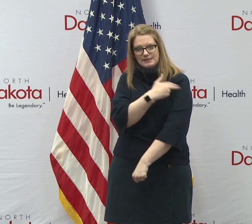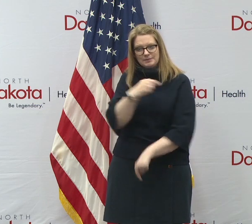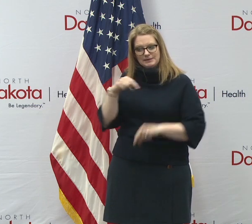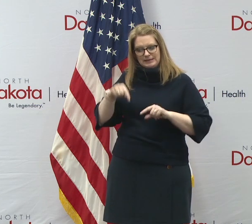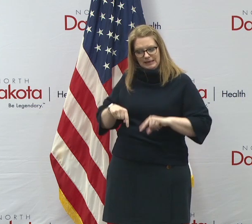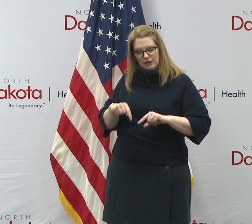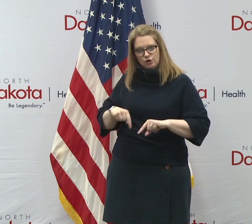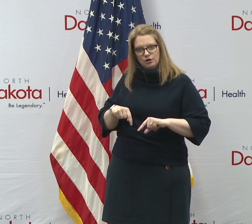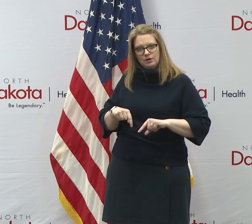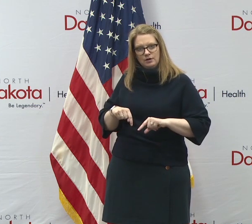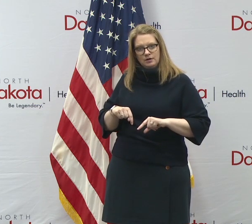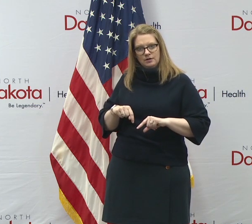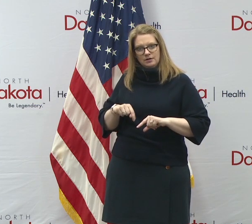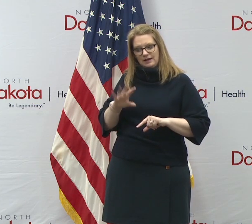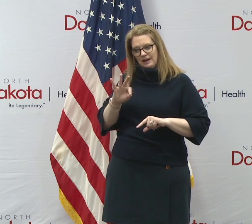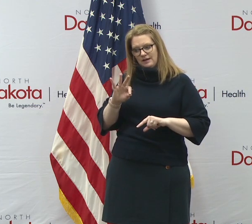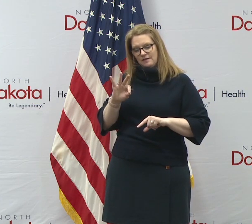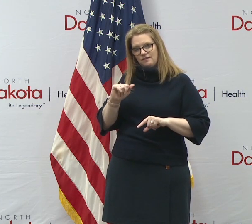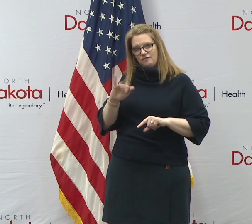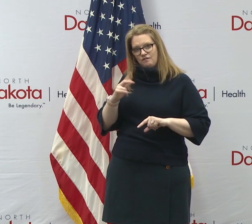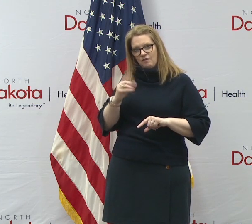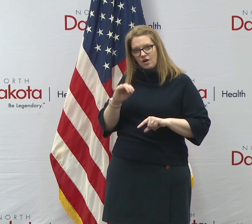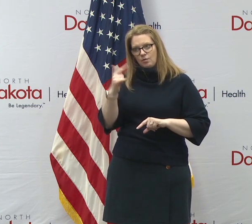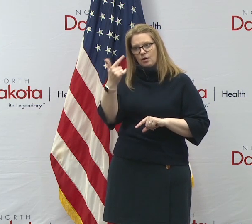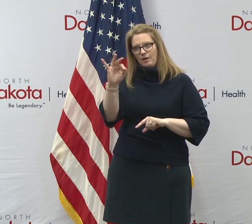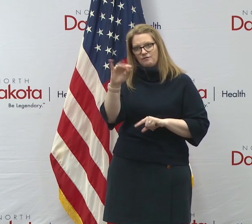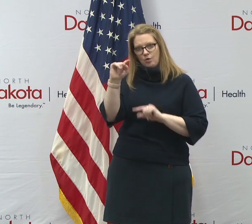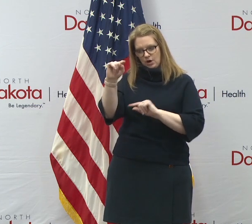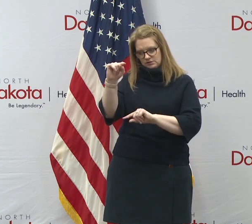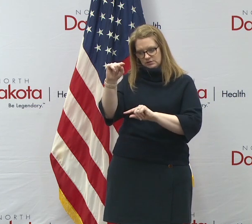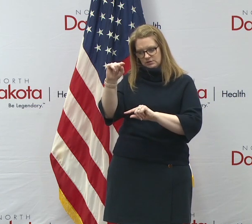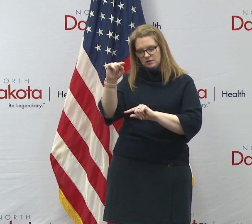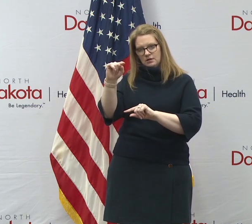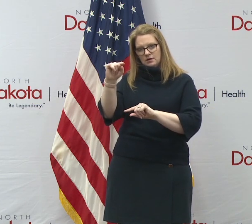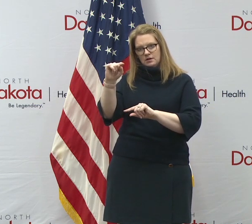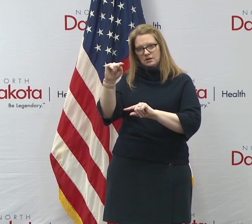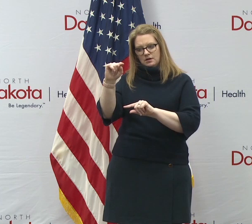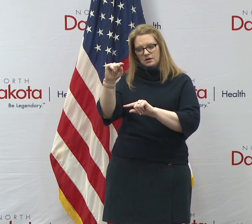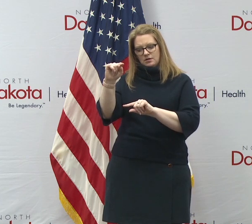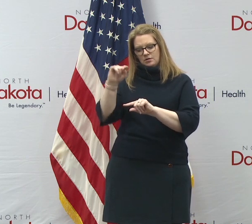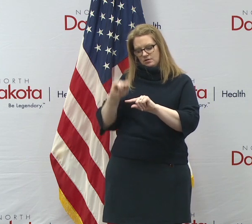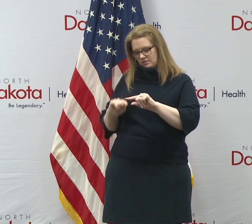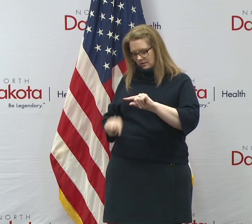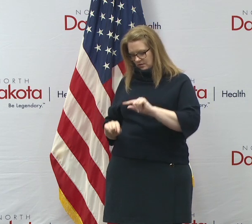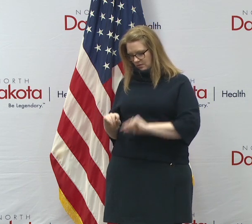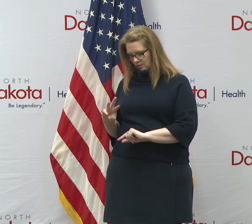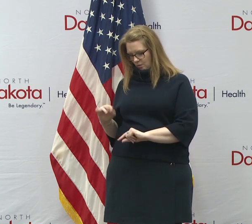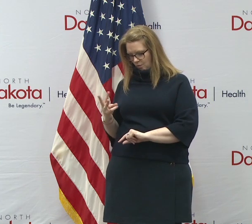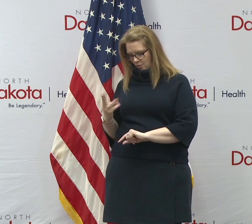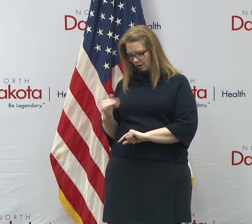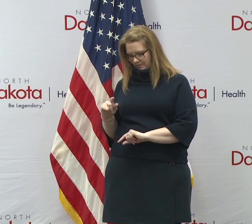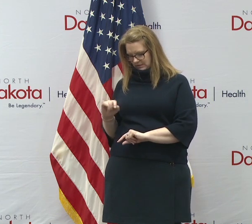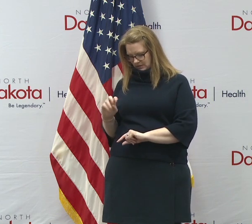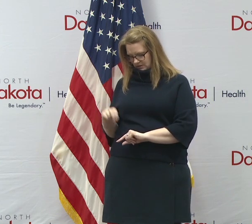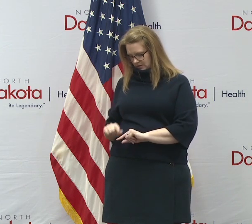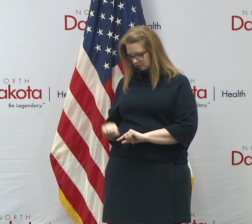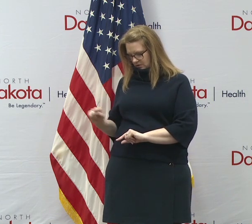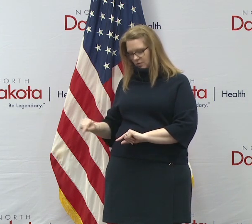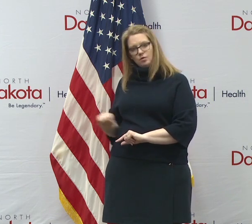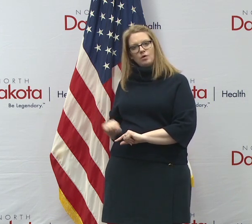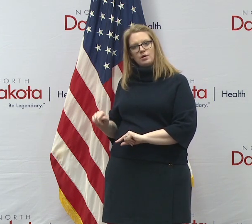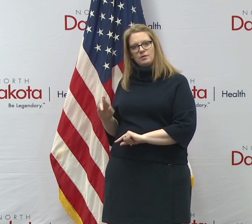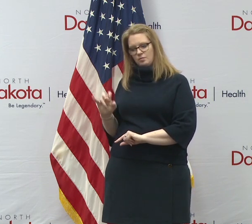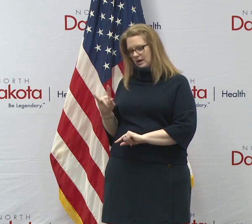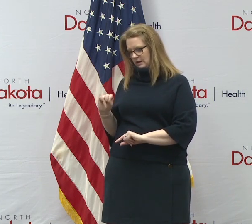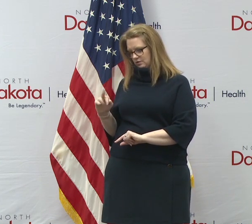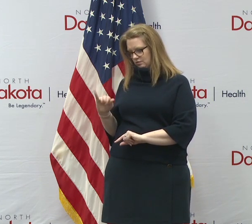uh, you know, in Fargo or Grand Forks, or the people in, you know, the Wapton area that receive their care in Breckenridge, we've got